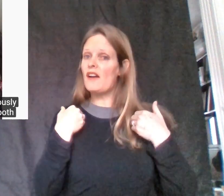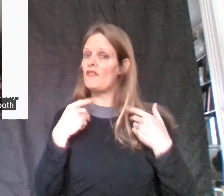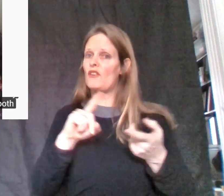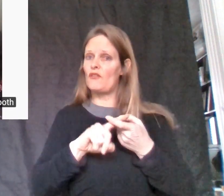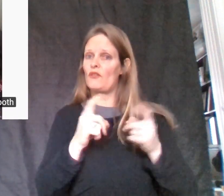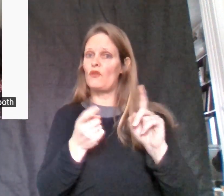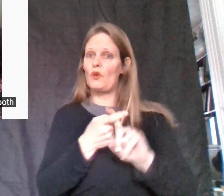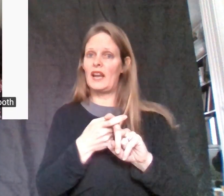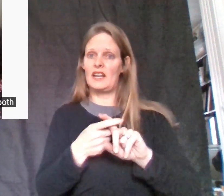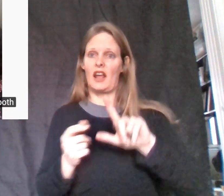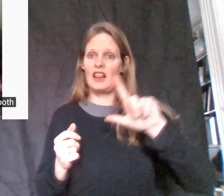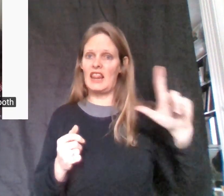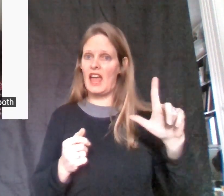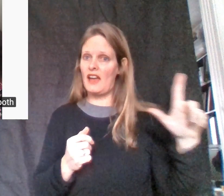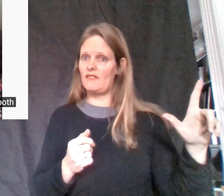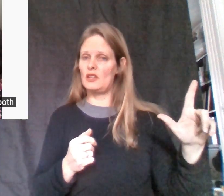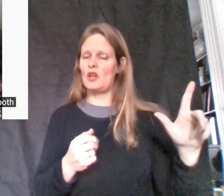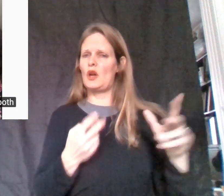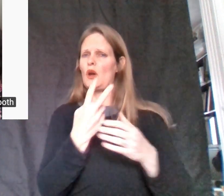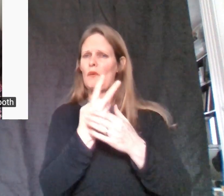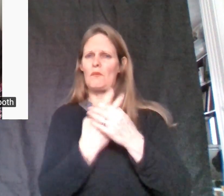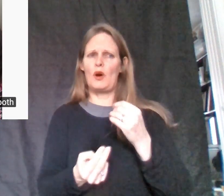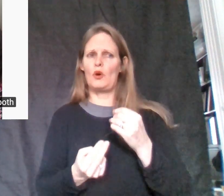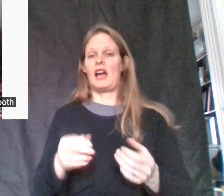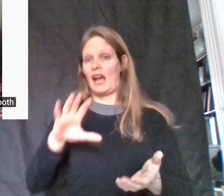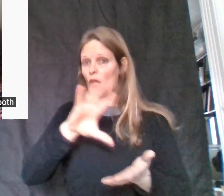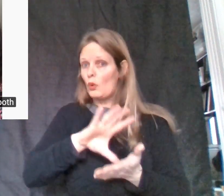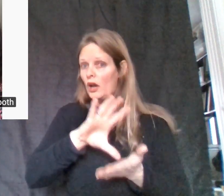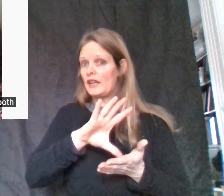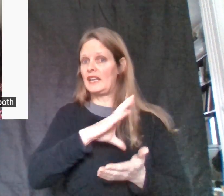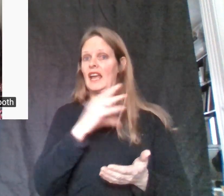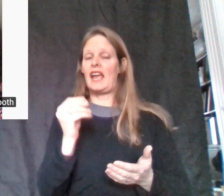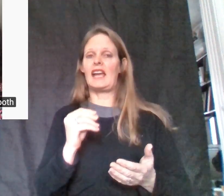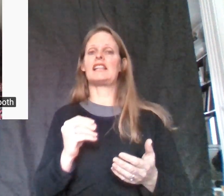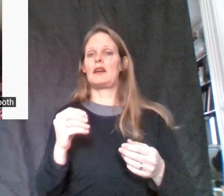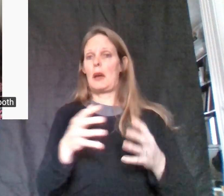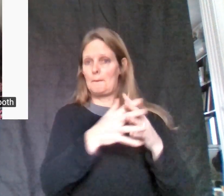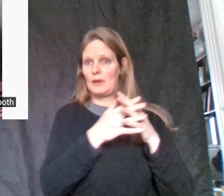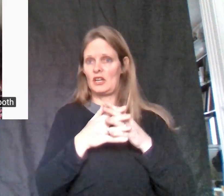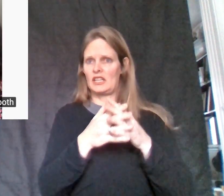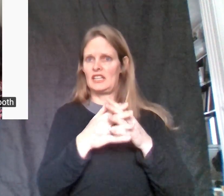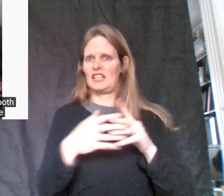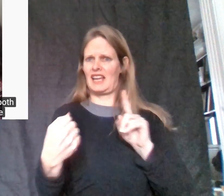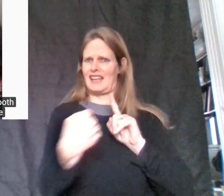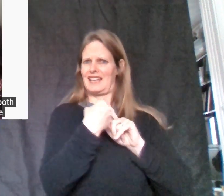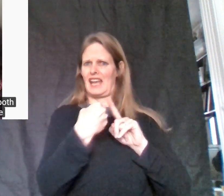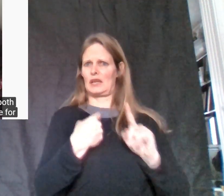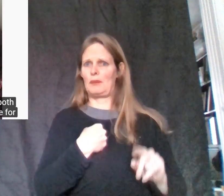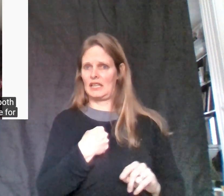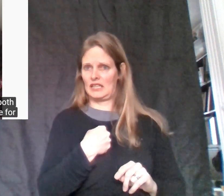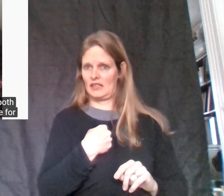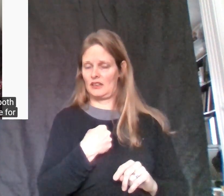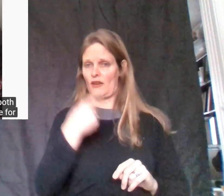Iranian and American attack me for